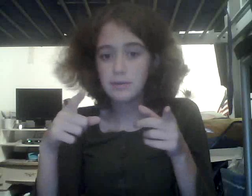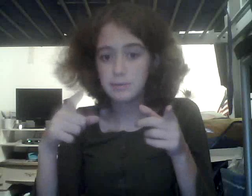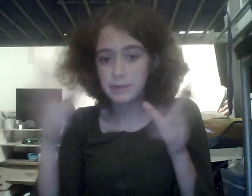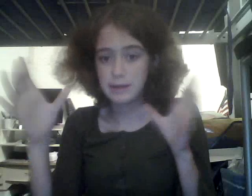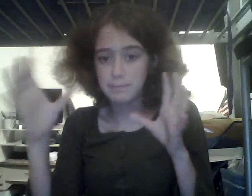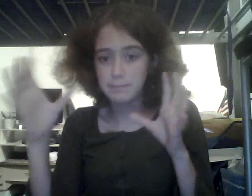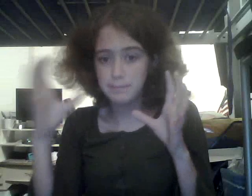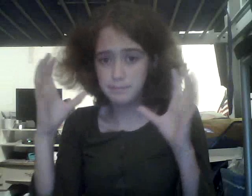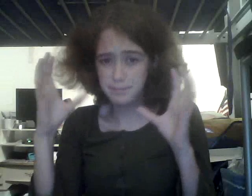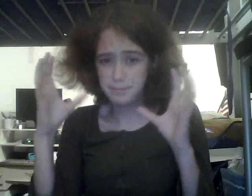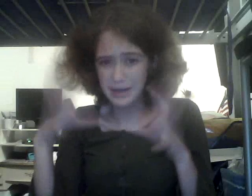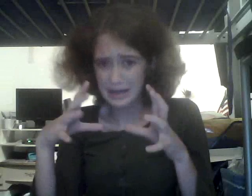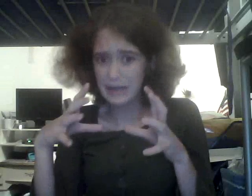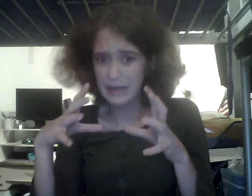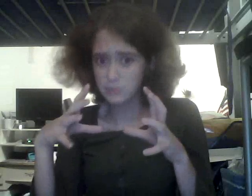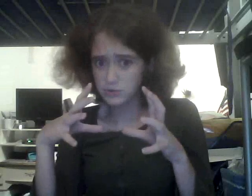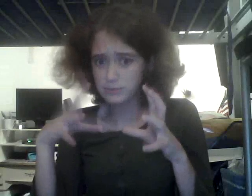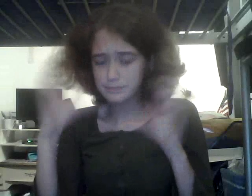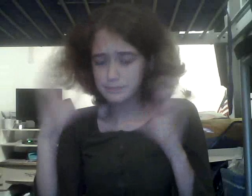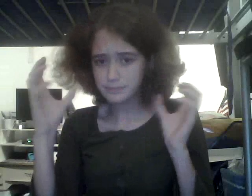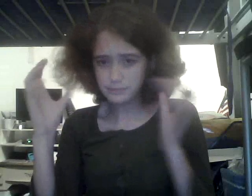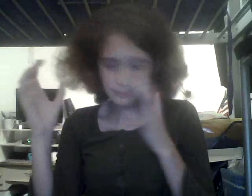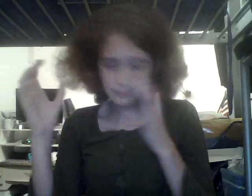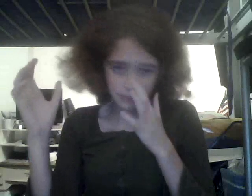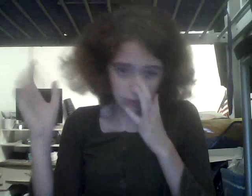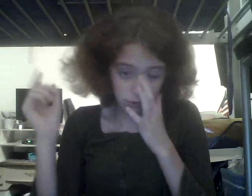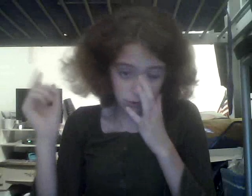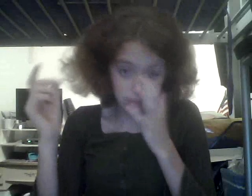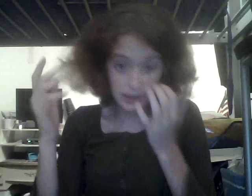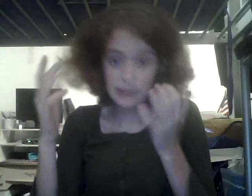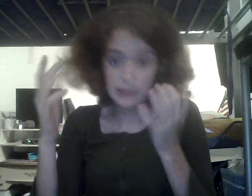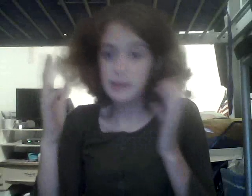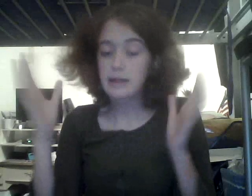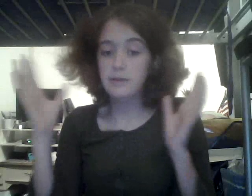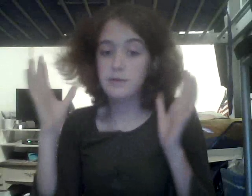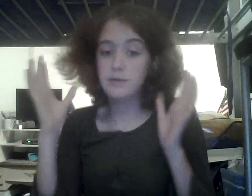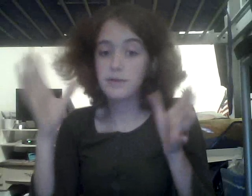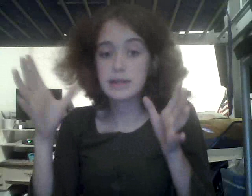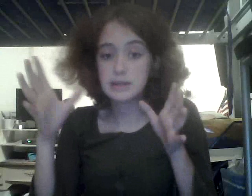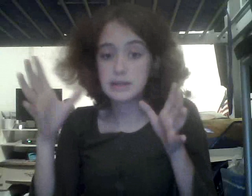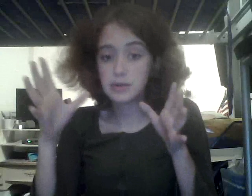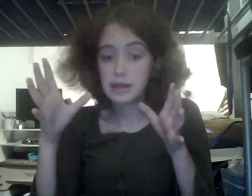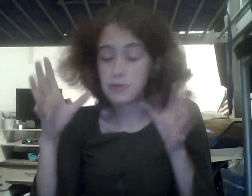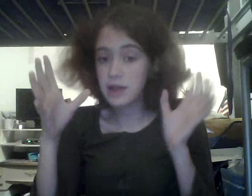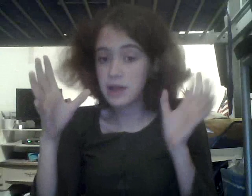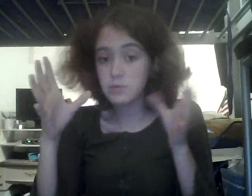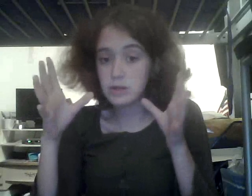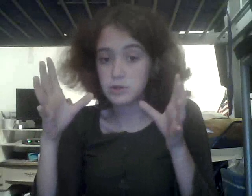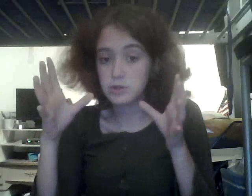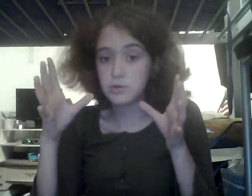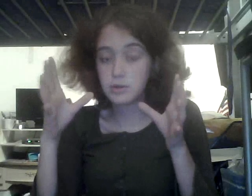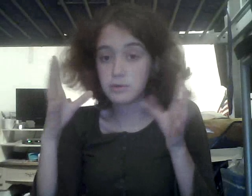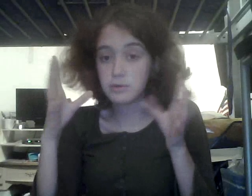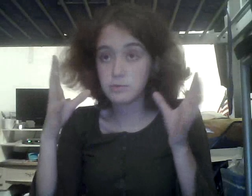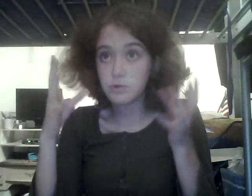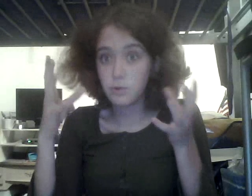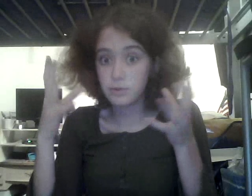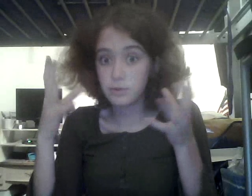like, pet animals. You should really, if you've ever considered getting a rat, you really should do it, they are so nice.